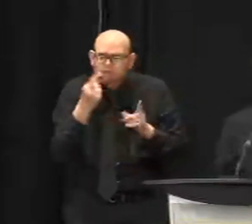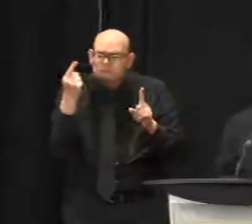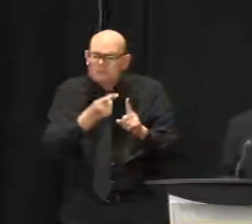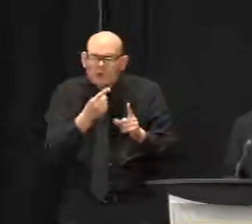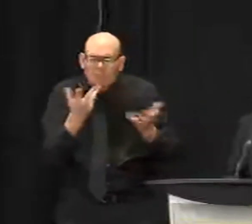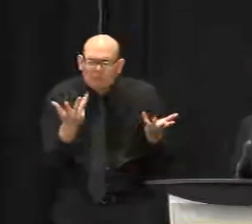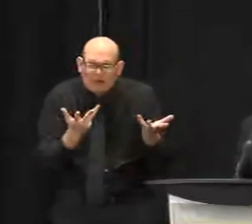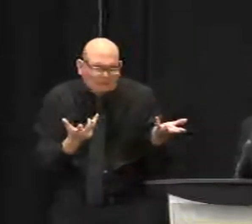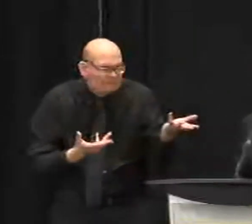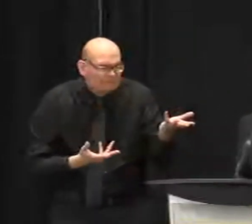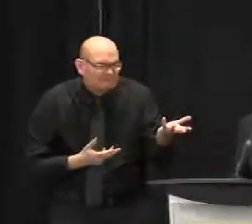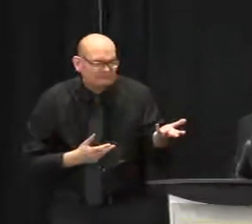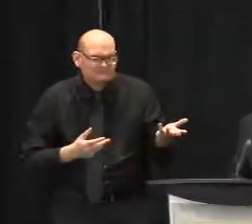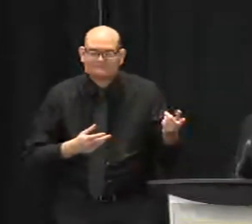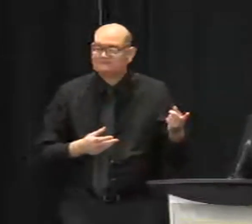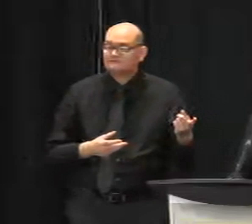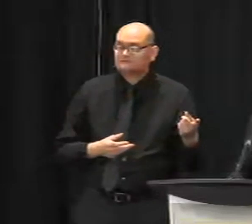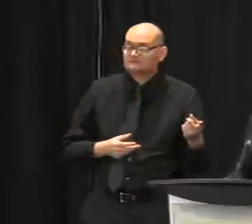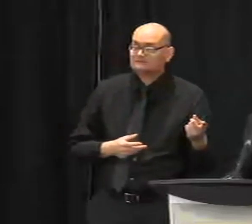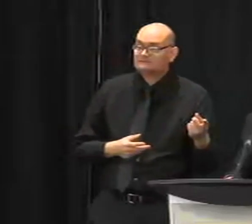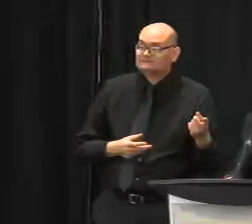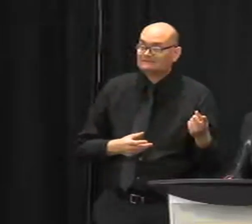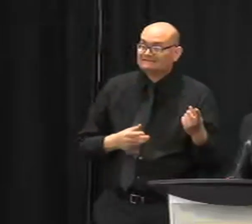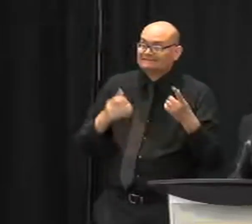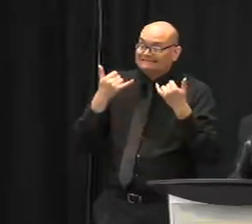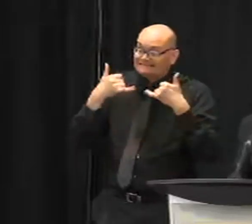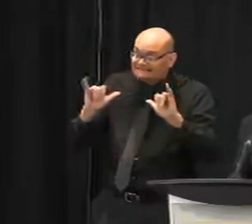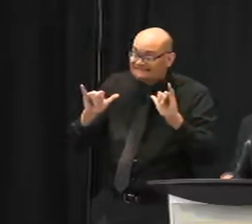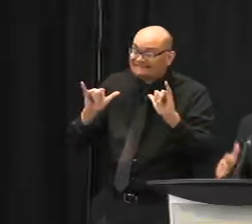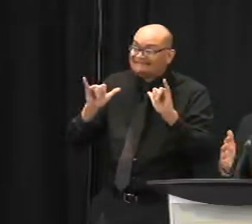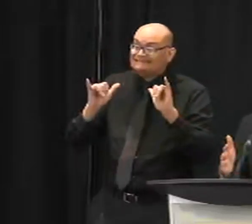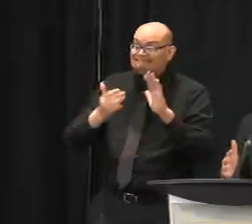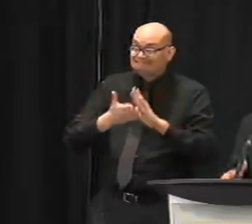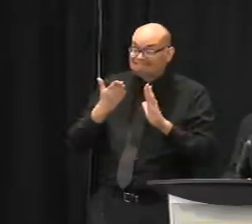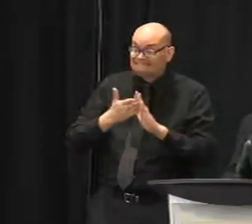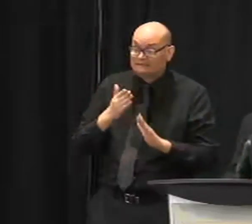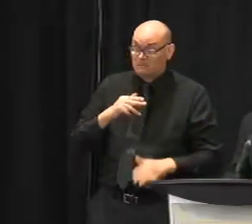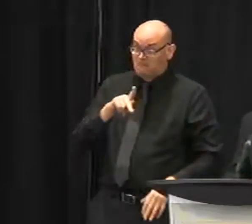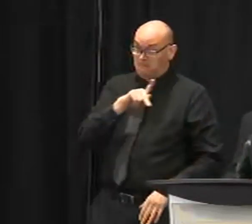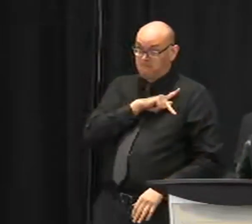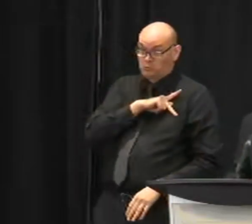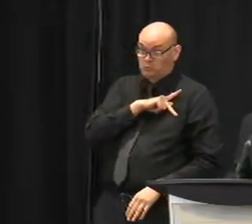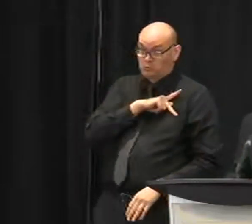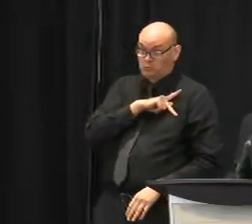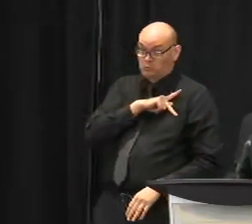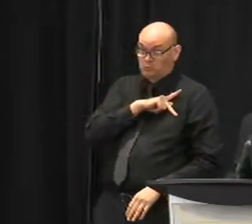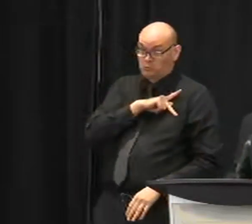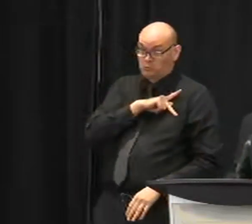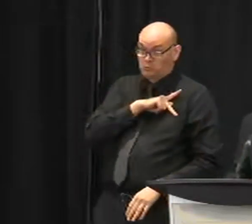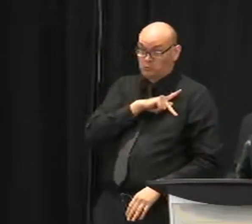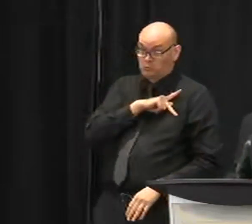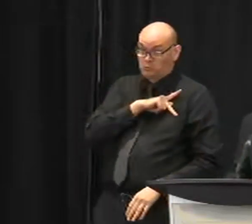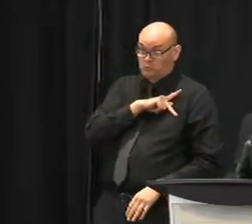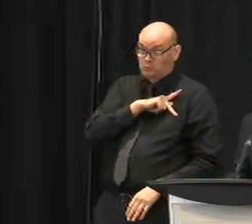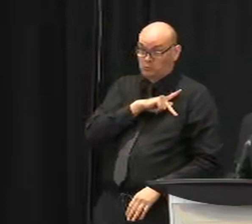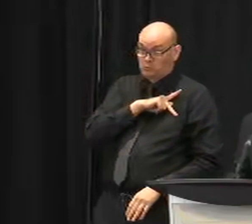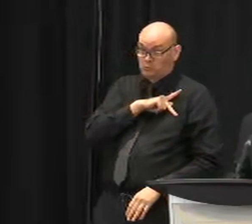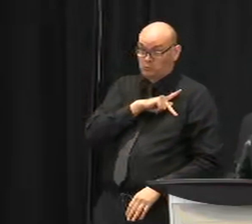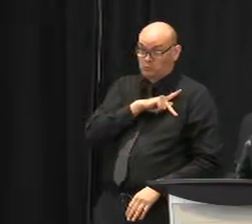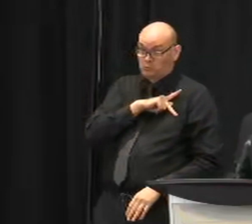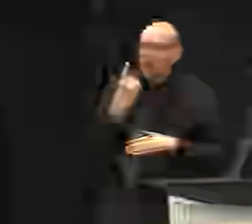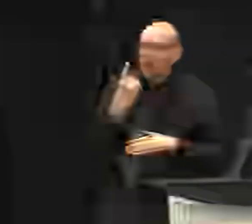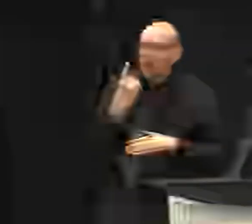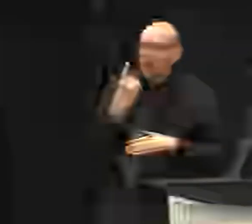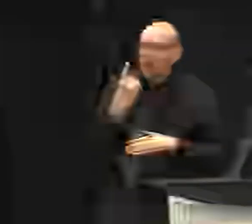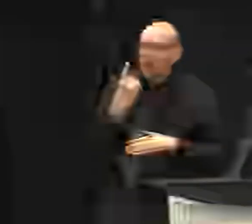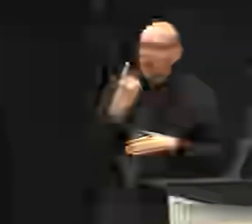It's still kind of a work in progress. I have my personal feeling about it, which is I think we should take a block of Main Street at least and have more of a plaza so people can have a sense of